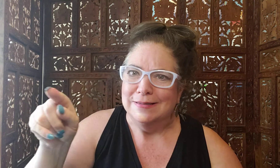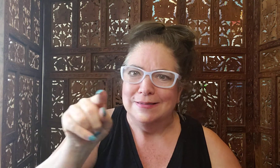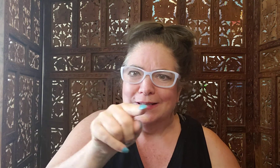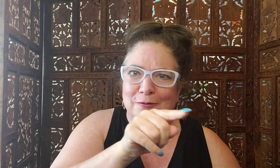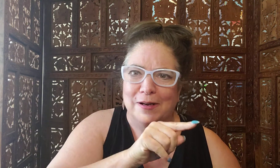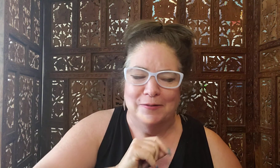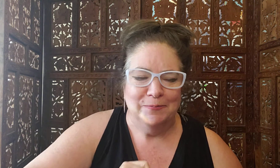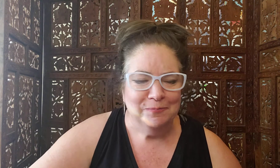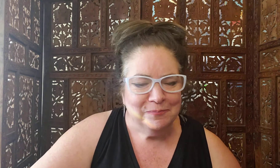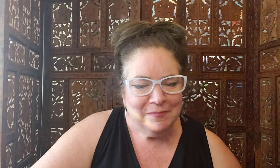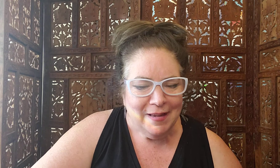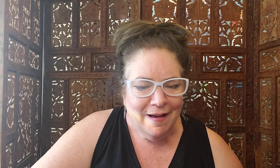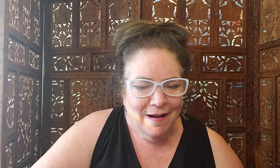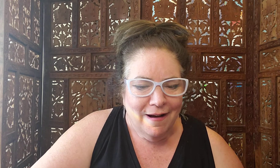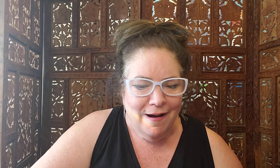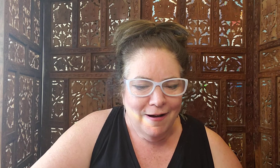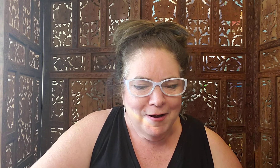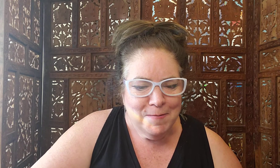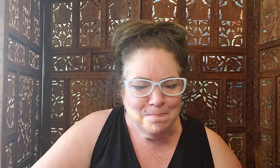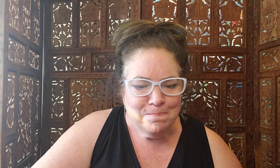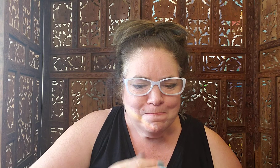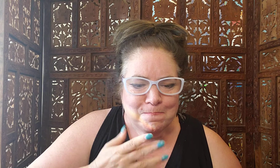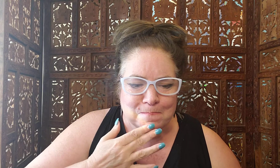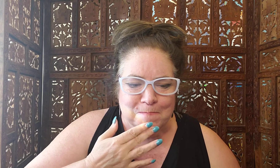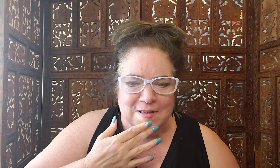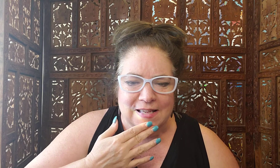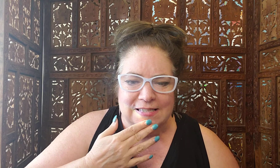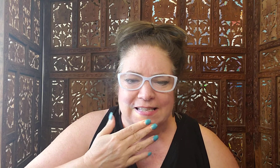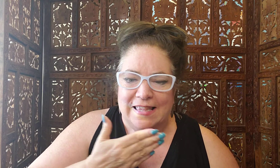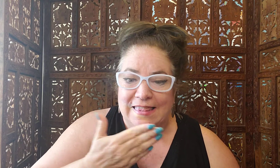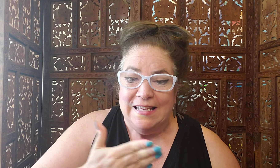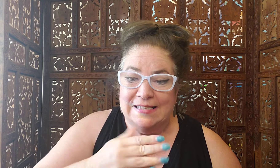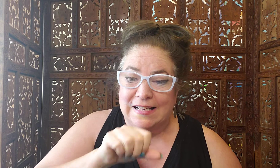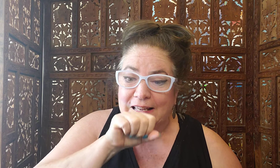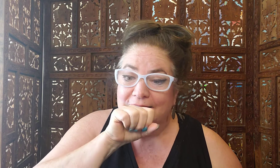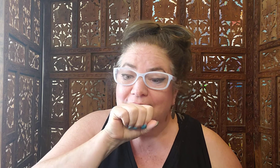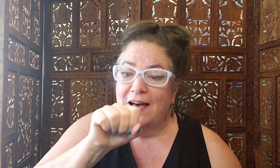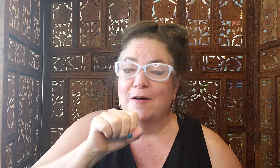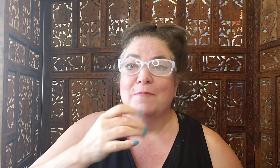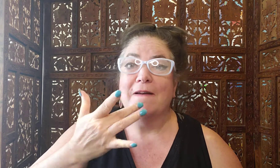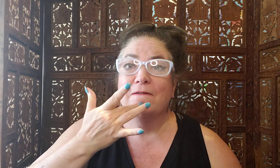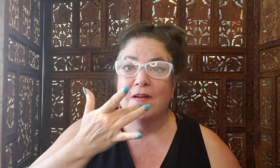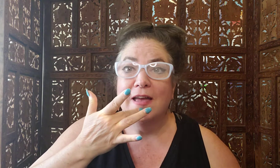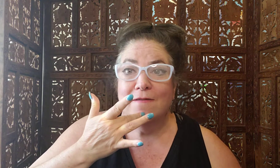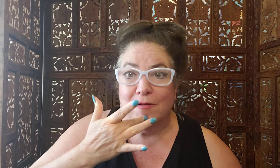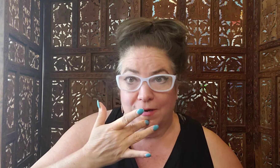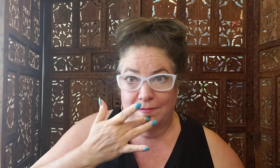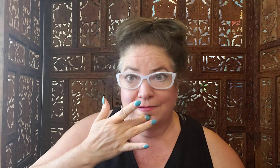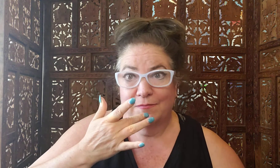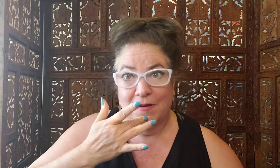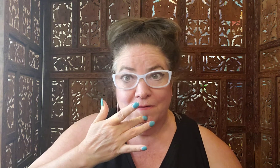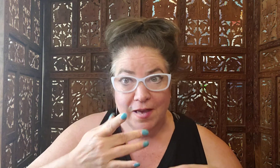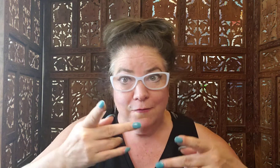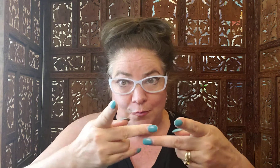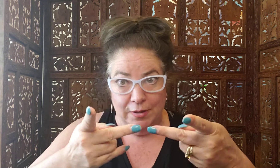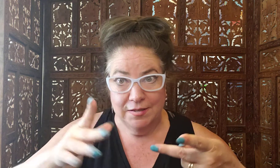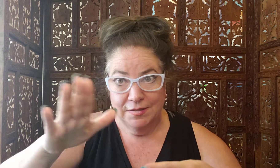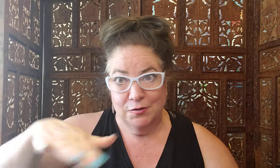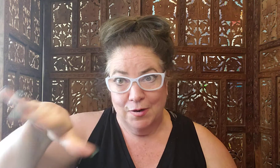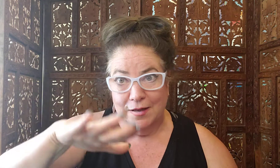around. Um, let's see the things that I love, my favorite, my favorite places around